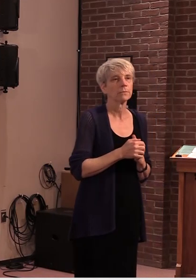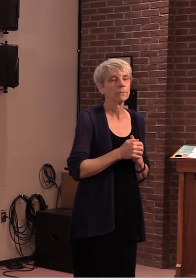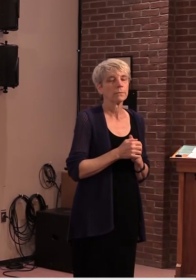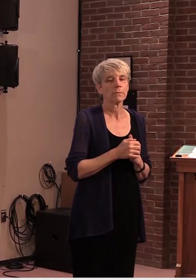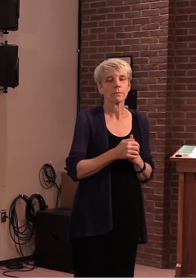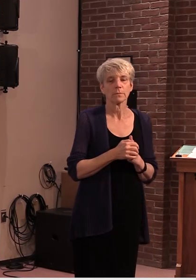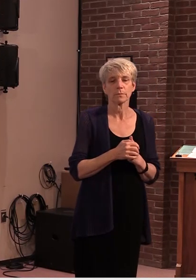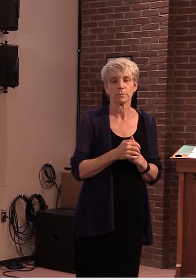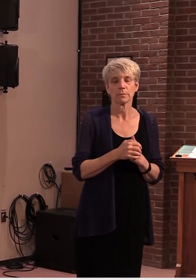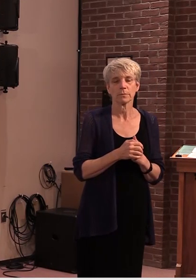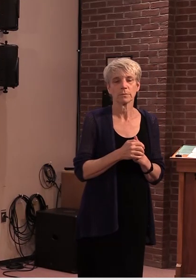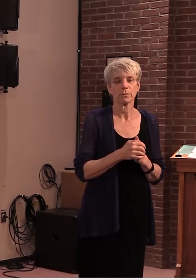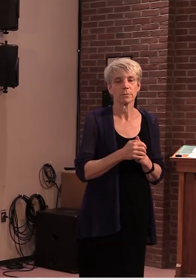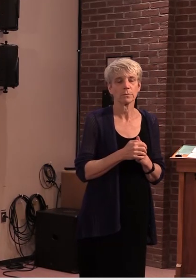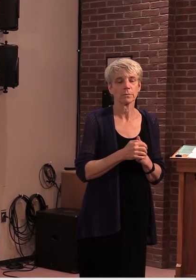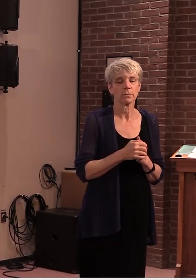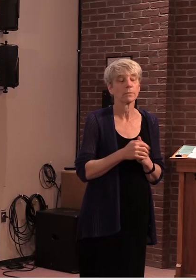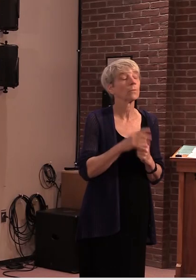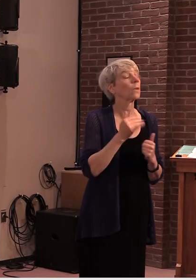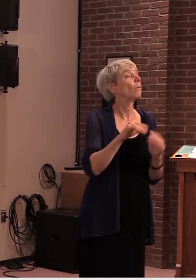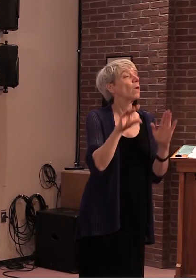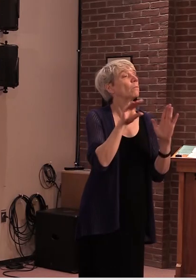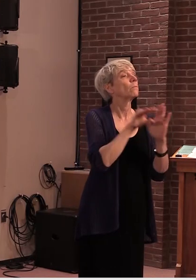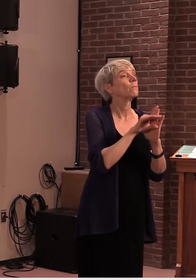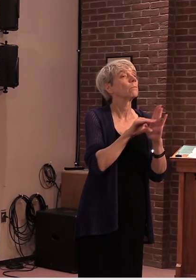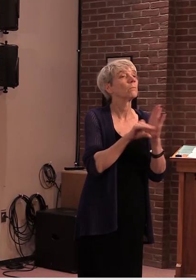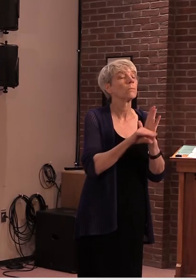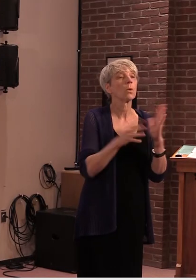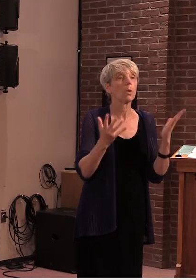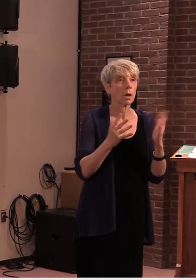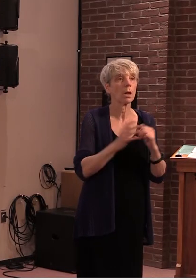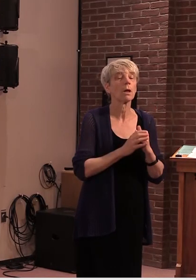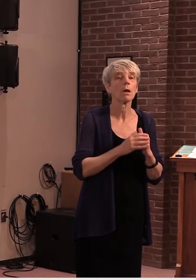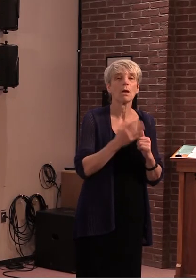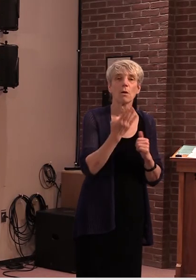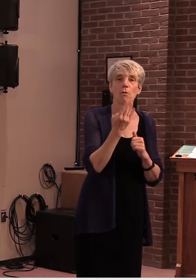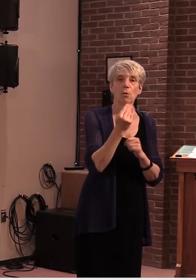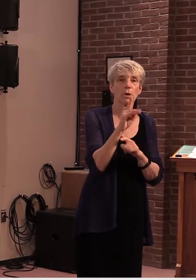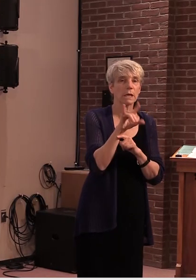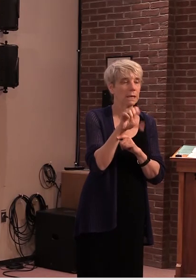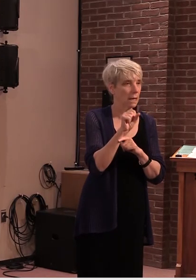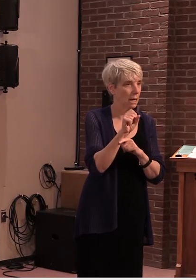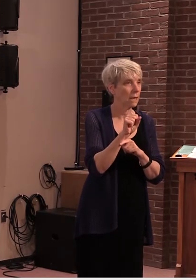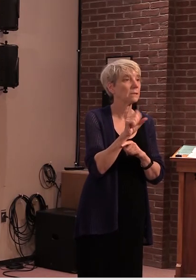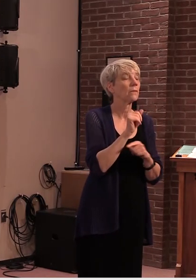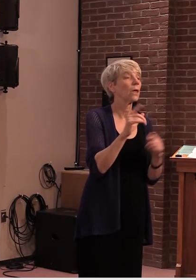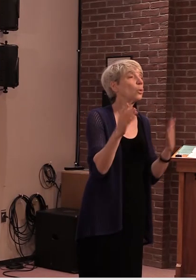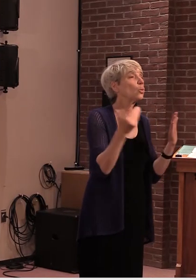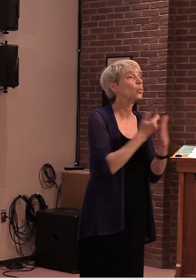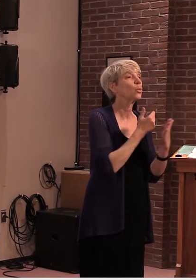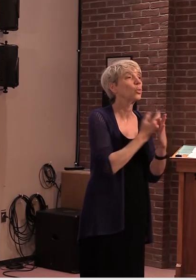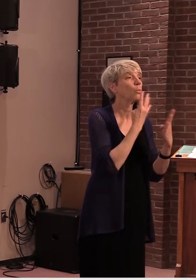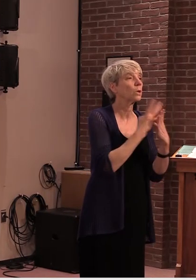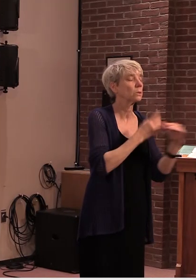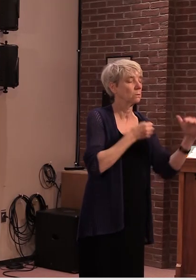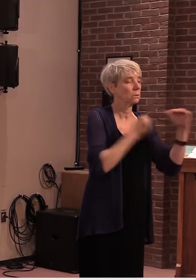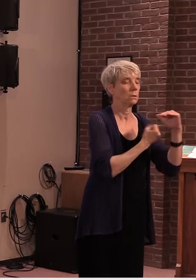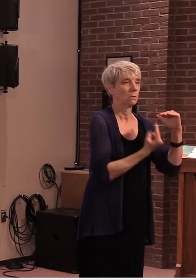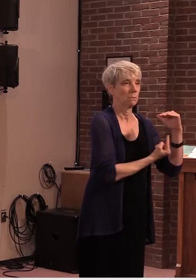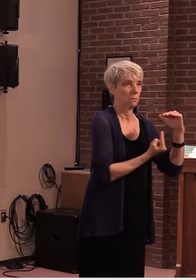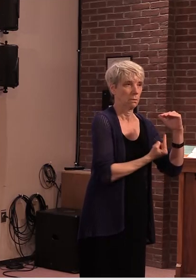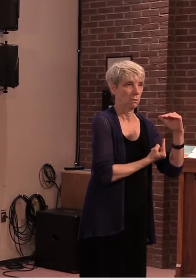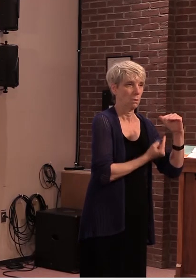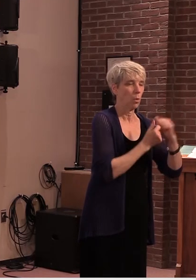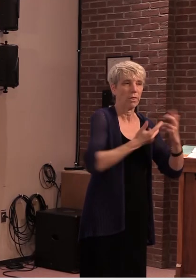facilities one of those protocols is a 14-day quarantine on and on days 0